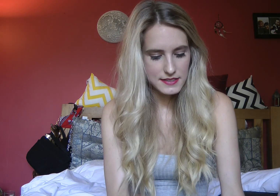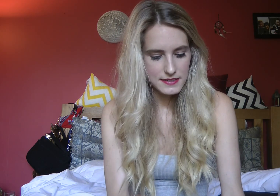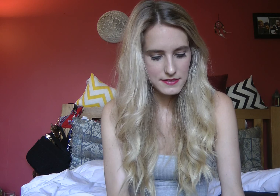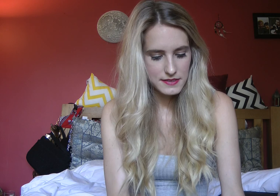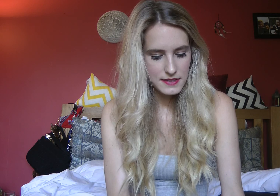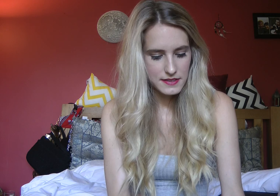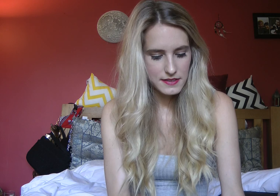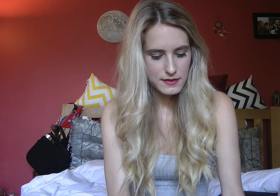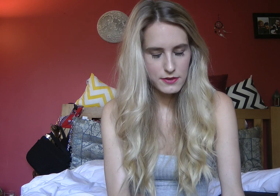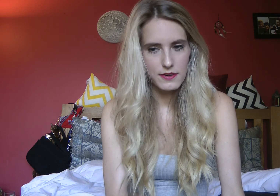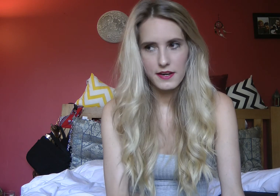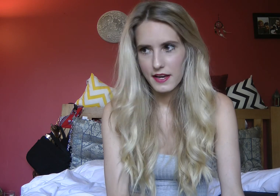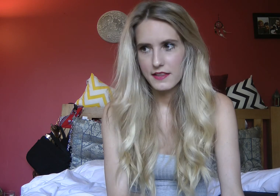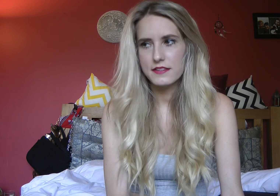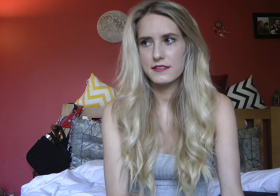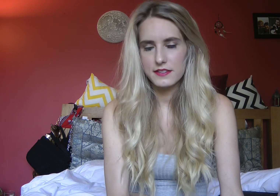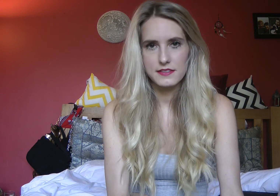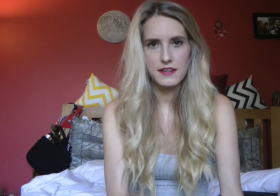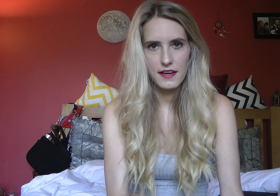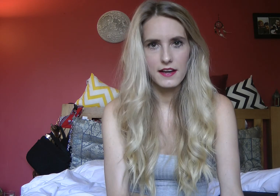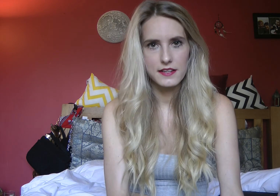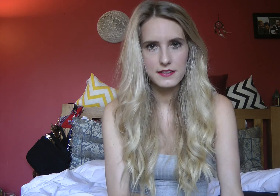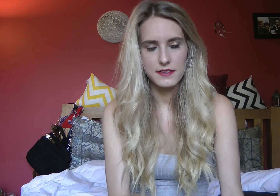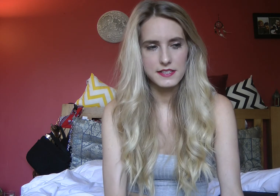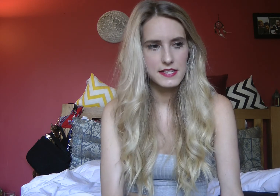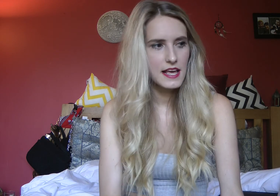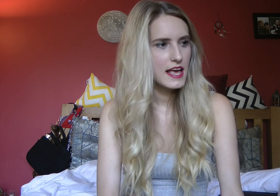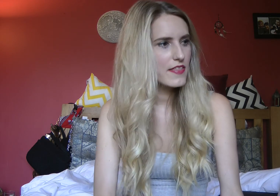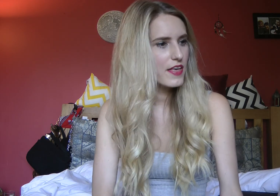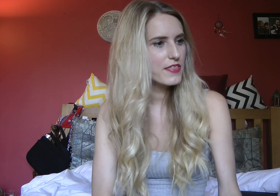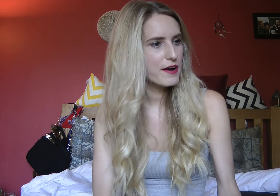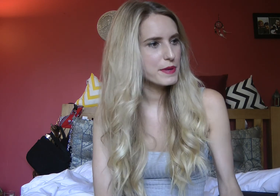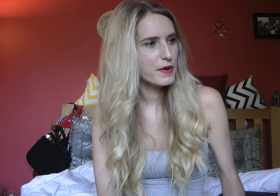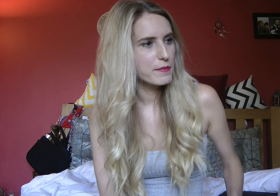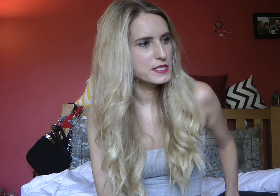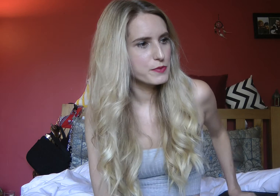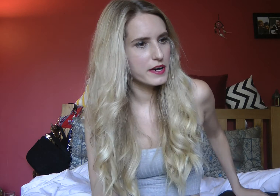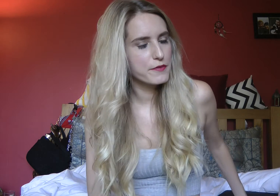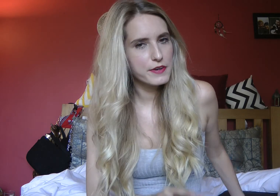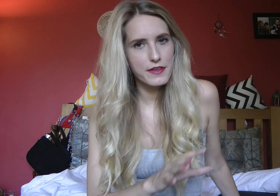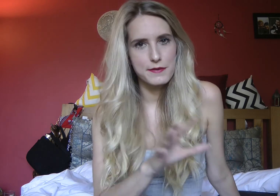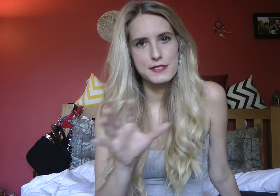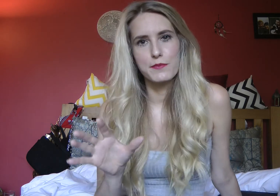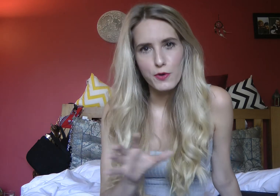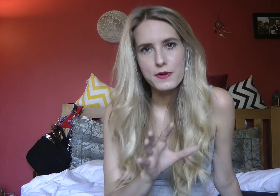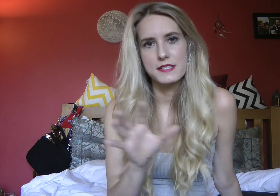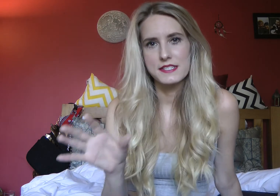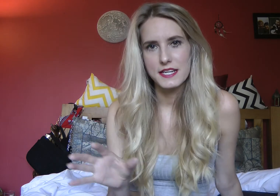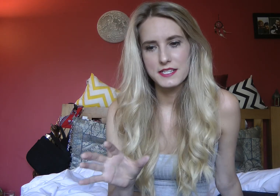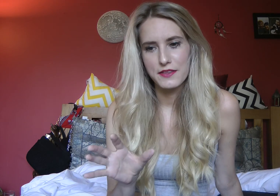thought okay this is this okay I can do this and then there would be moments where I could feel there was some awkwardness and tension in